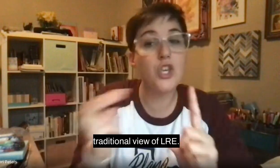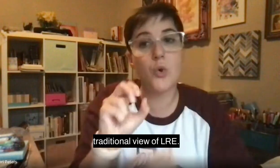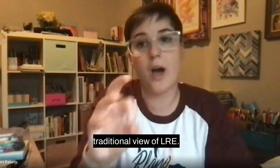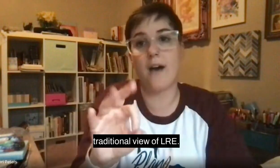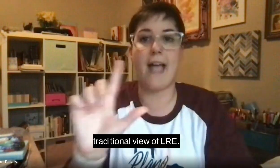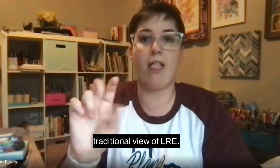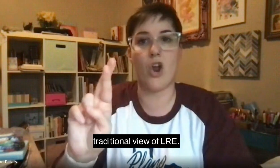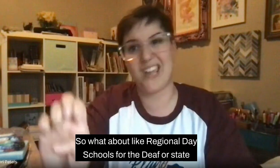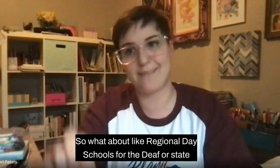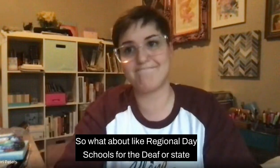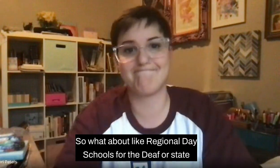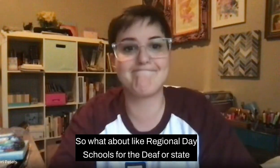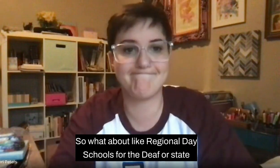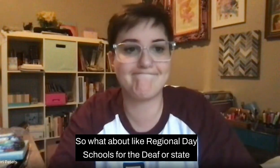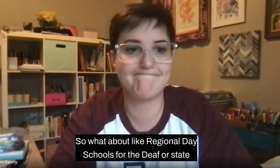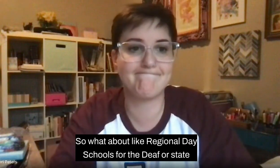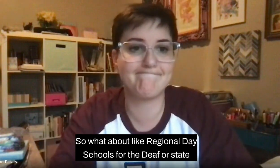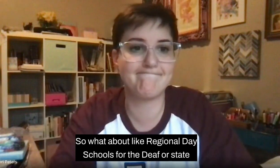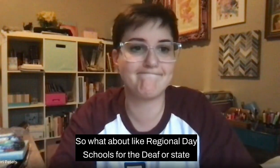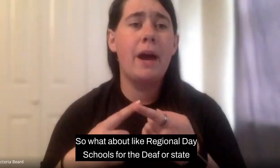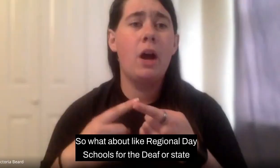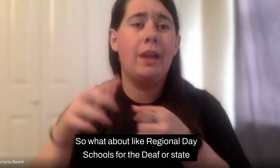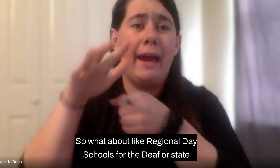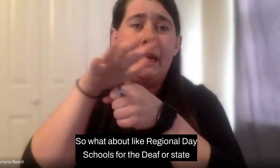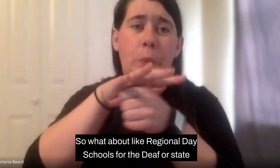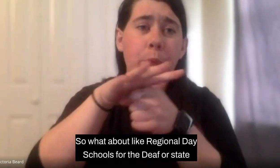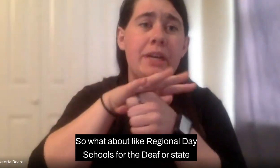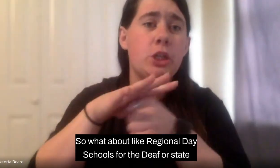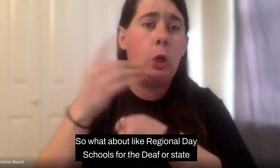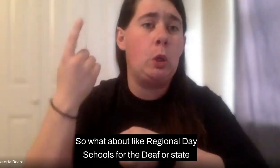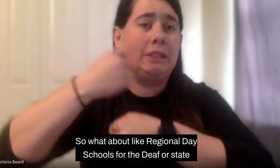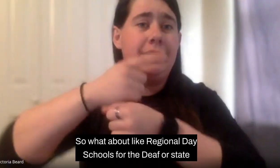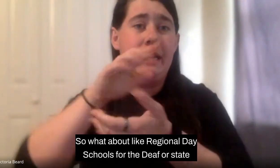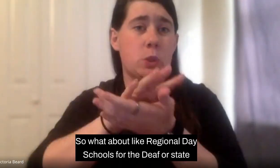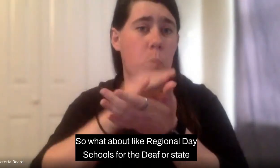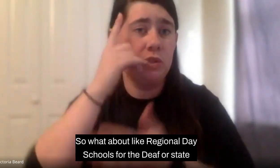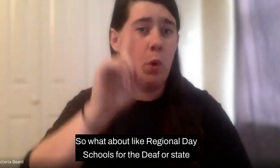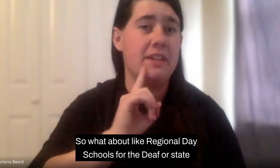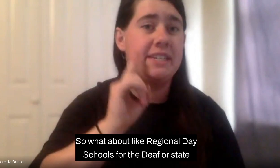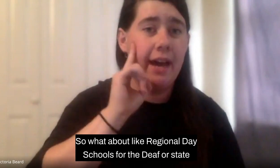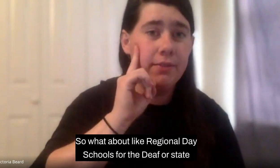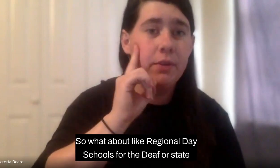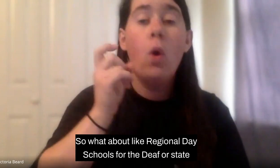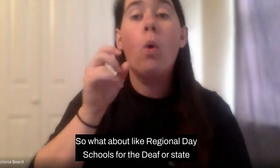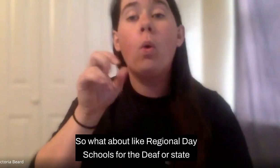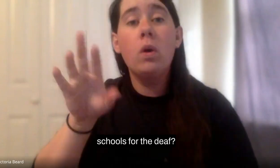of LRE. So what about like regional day schools for the deaf or